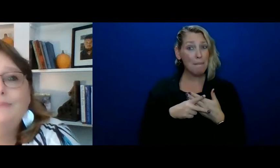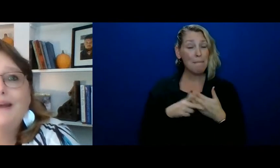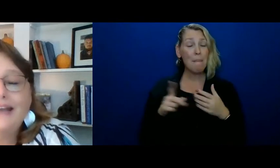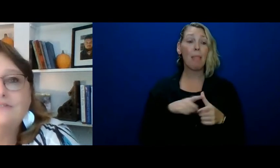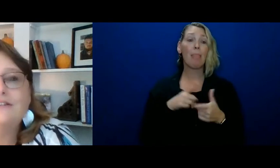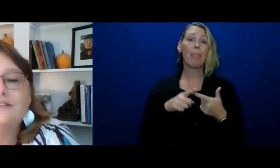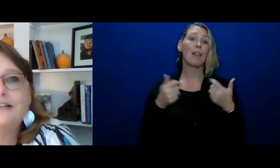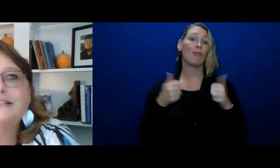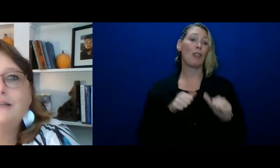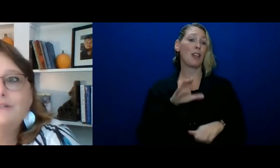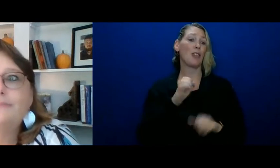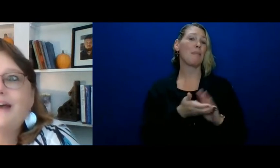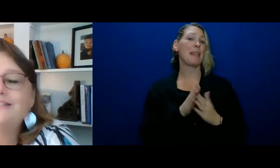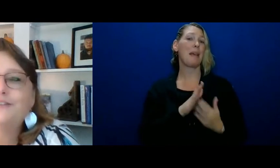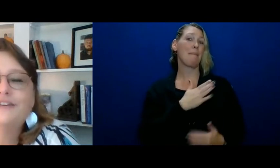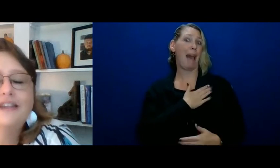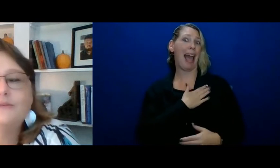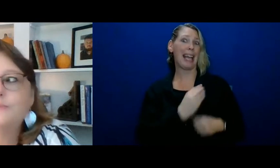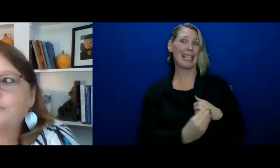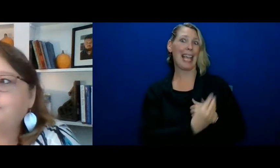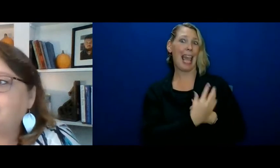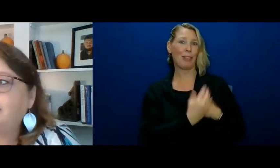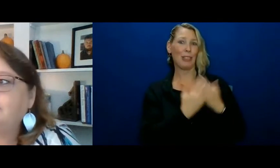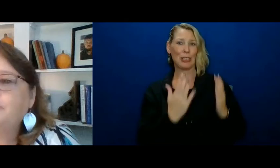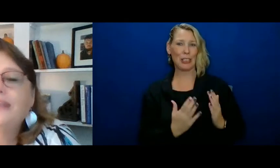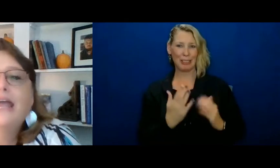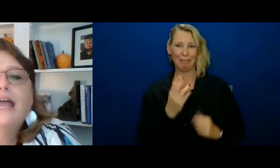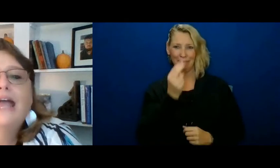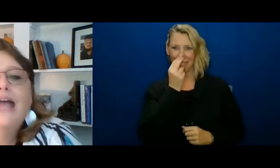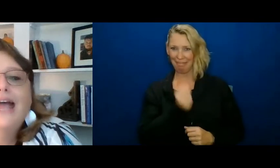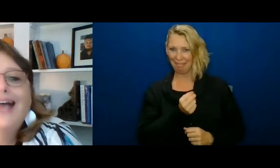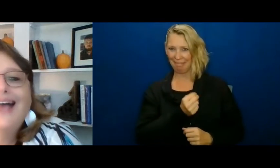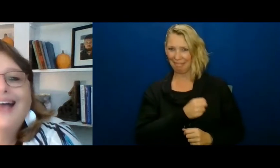and then tried to be my counselor because he was a pastor. That was pretty funny.